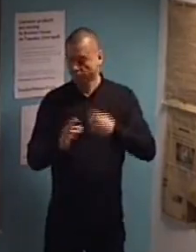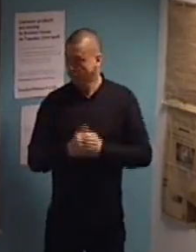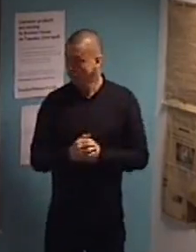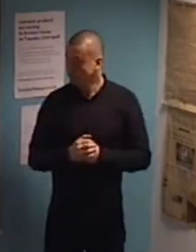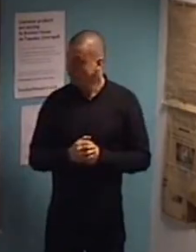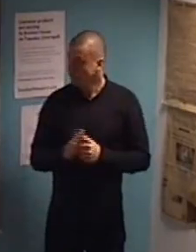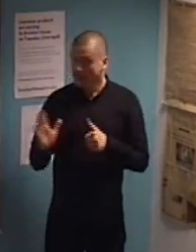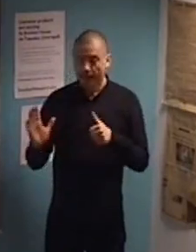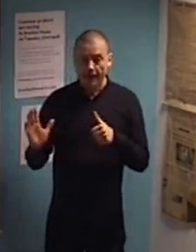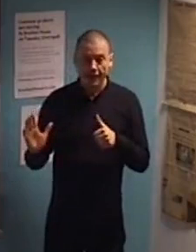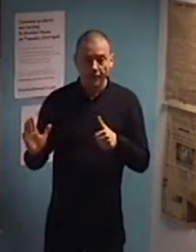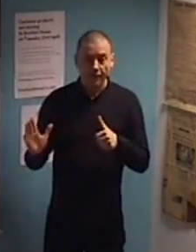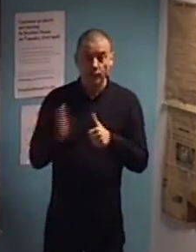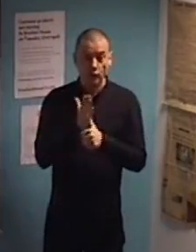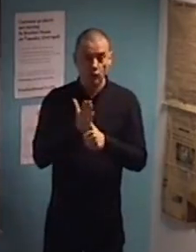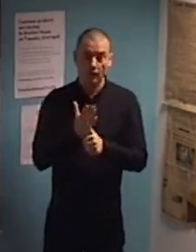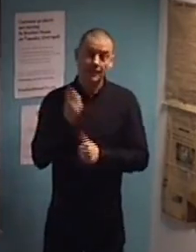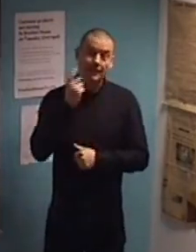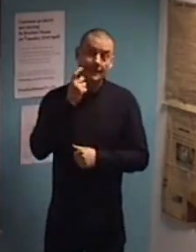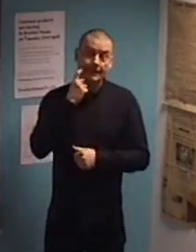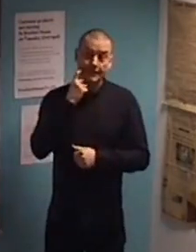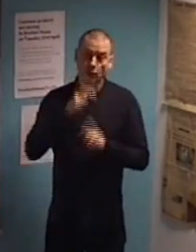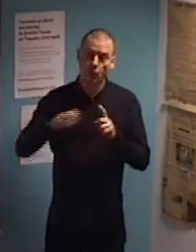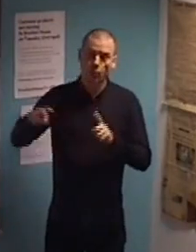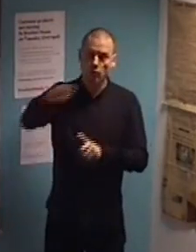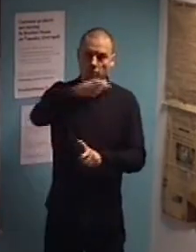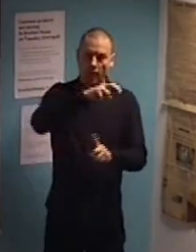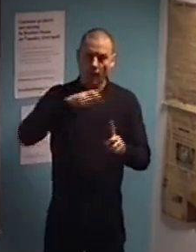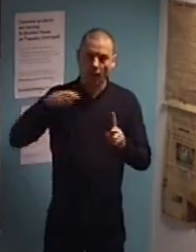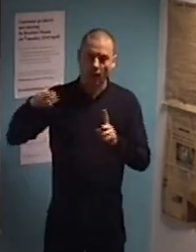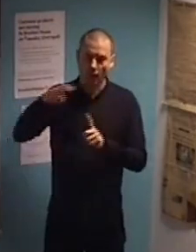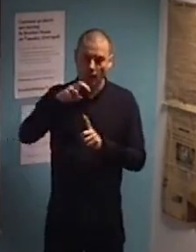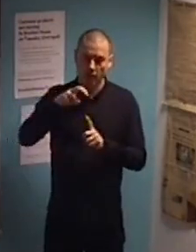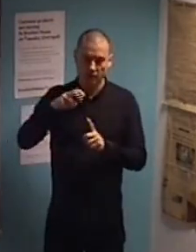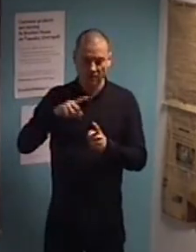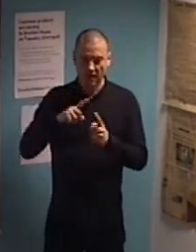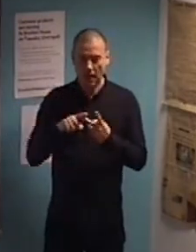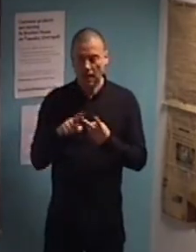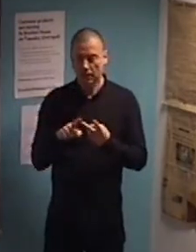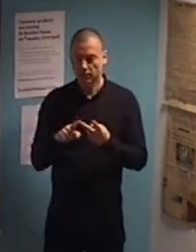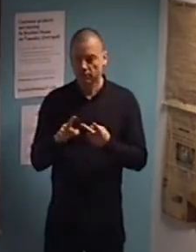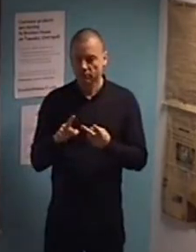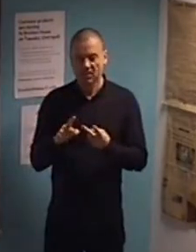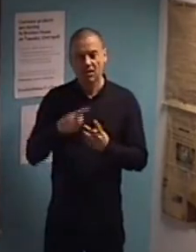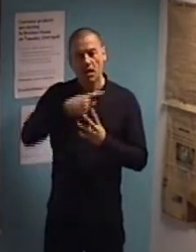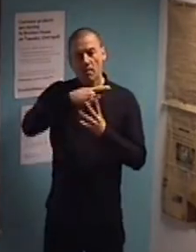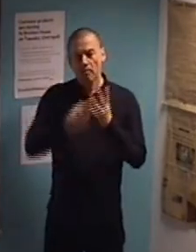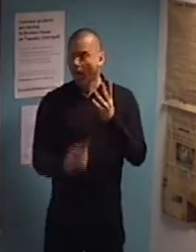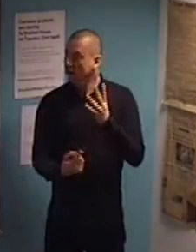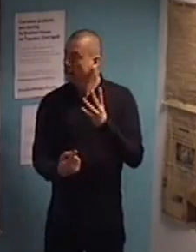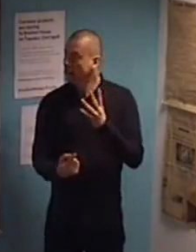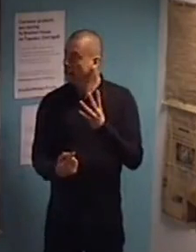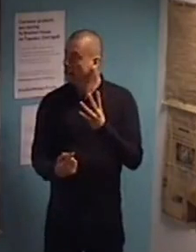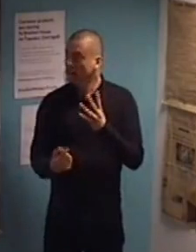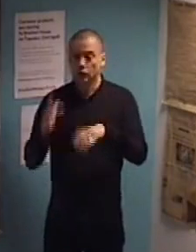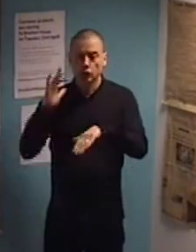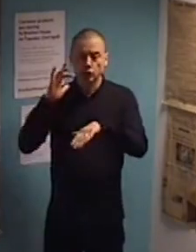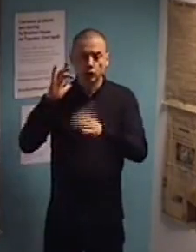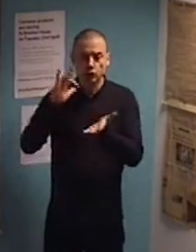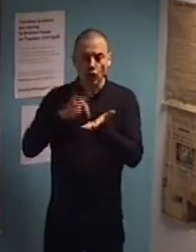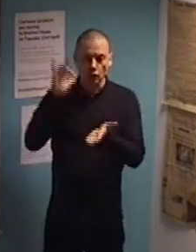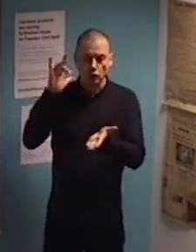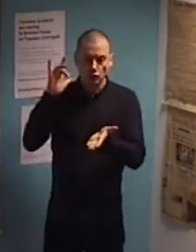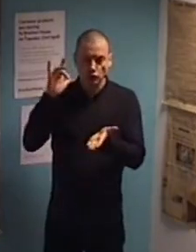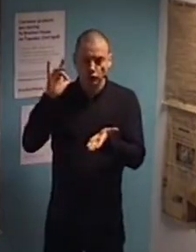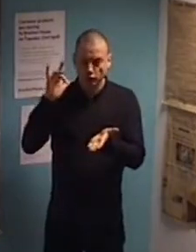portability and another one is about multi-touch. So, these two actually sounds